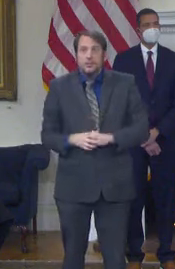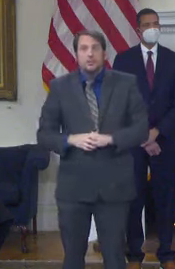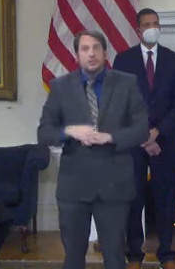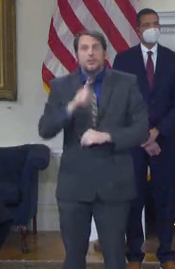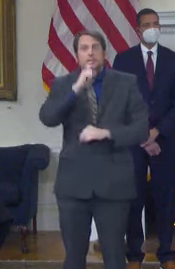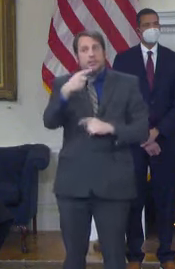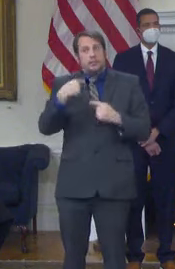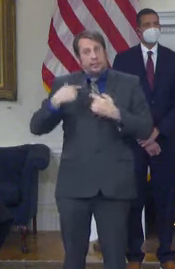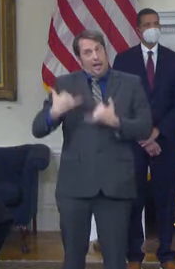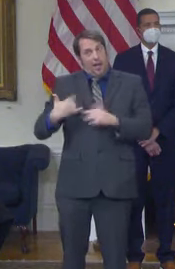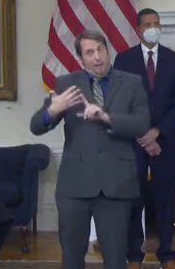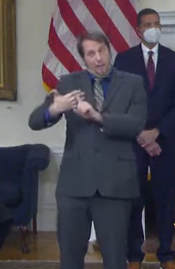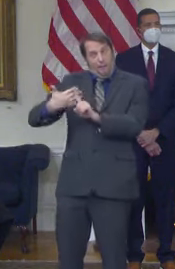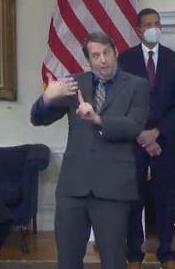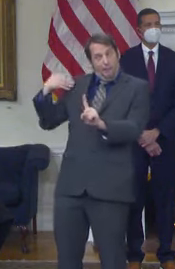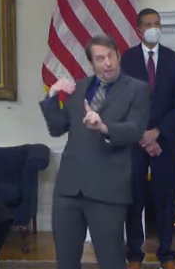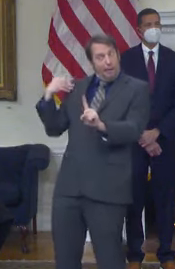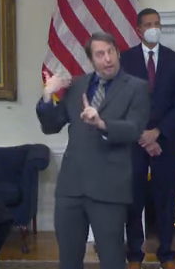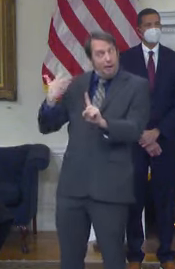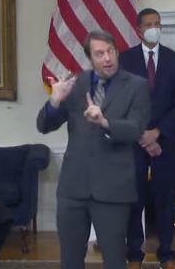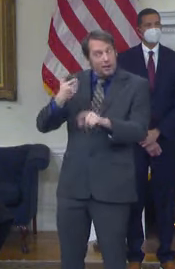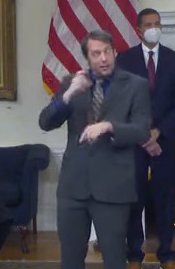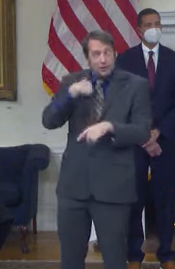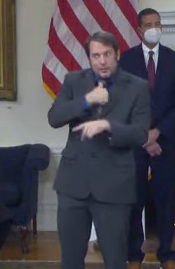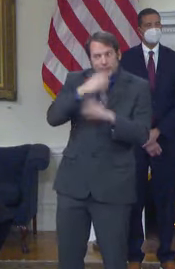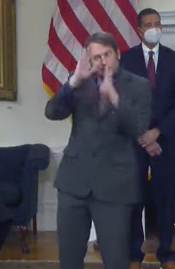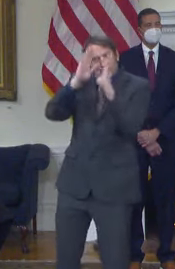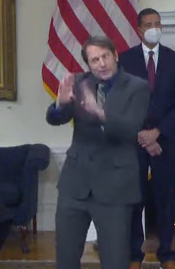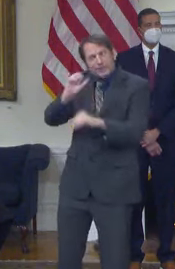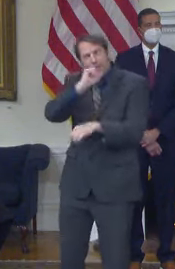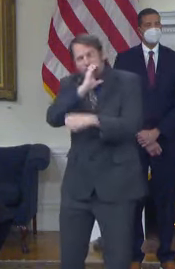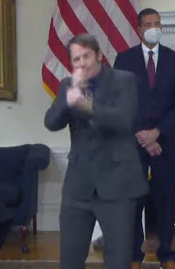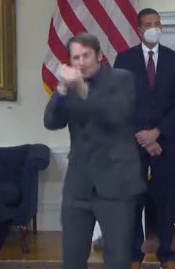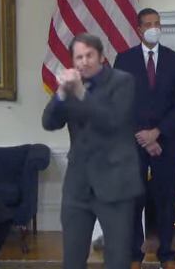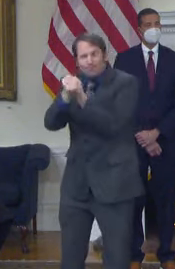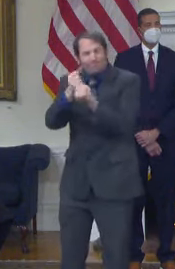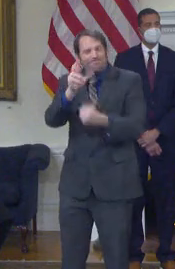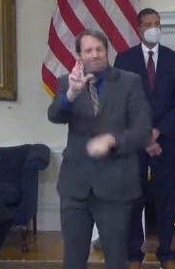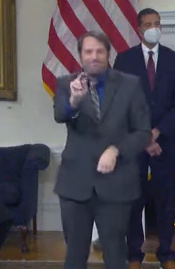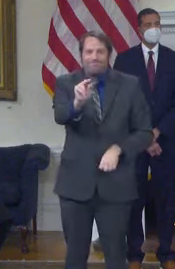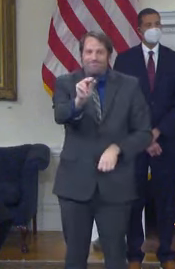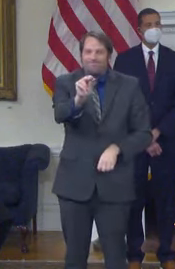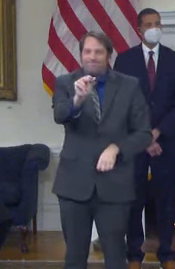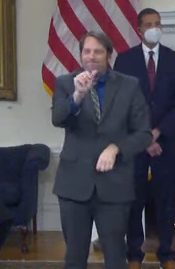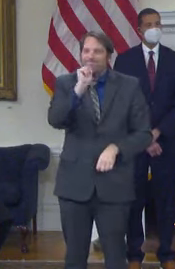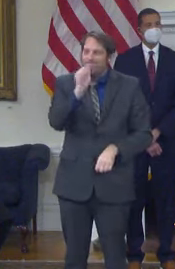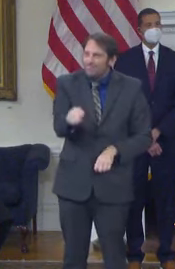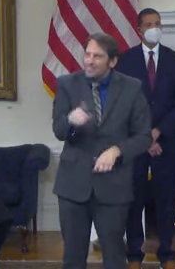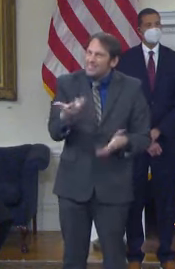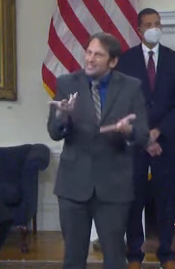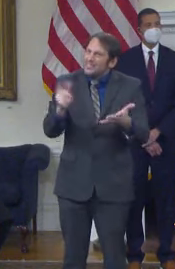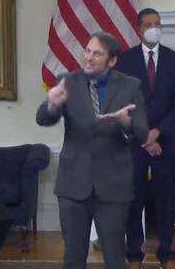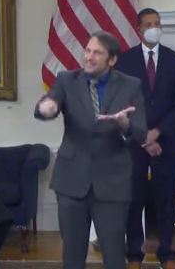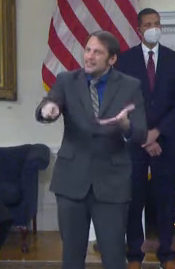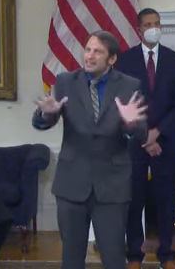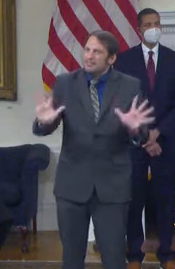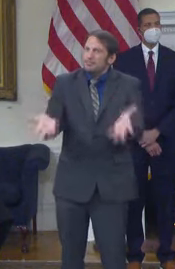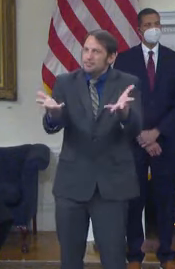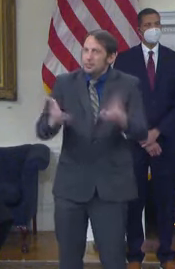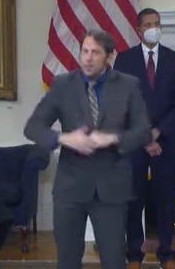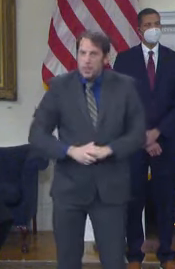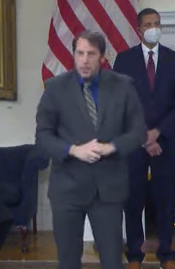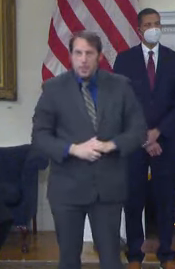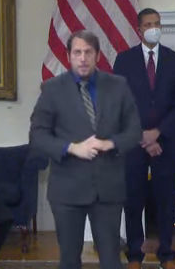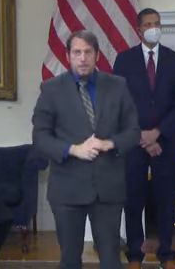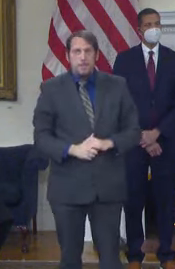Over the course of our administration, we have been successful in getting a targeted retirement tax relief